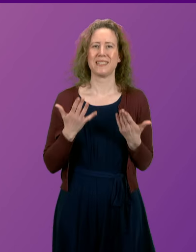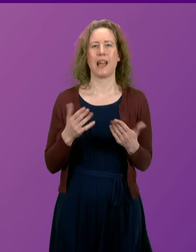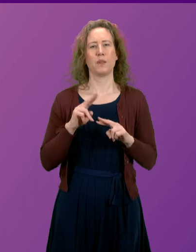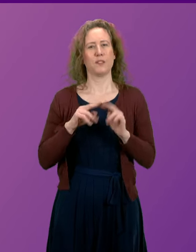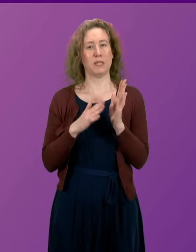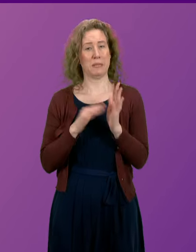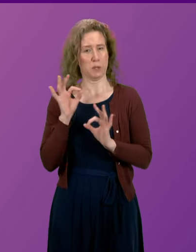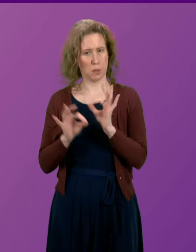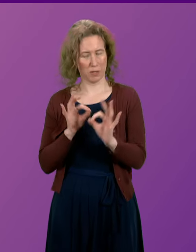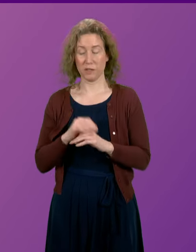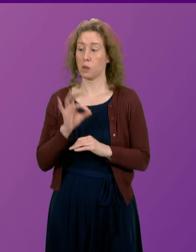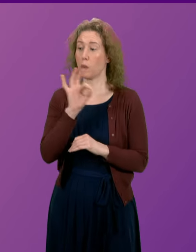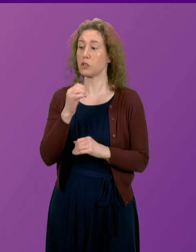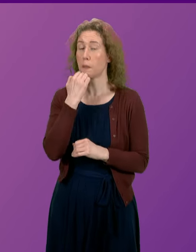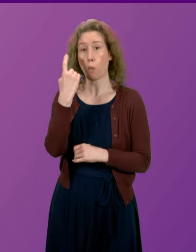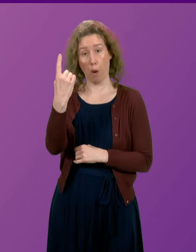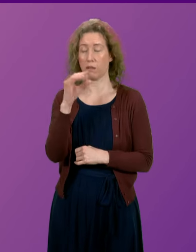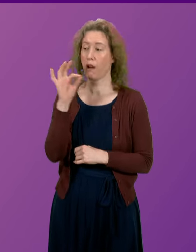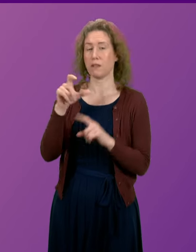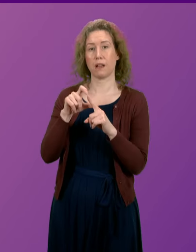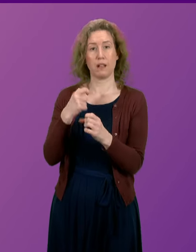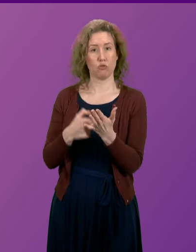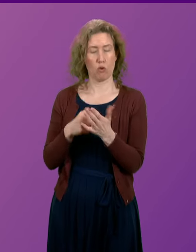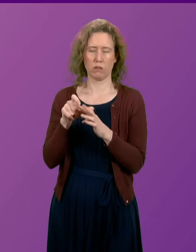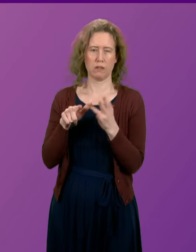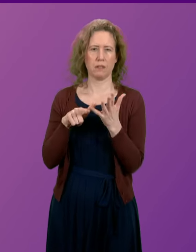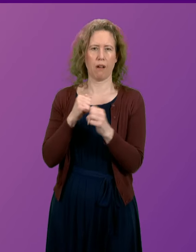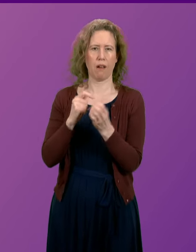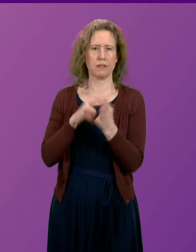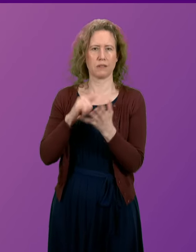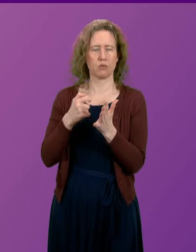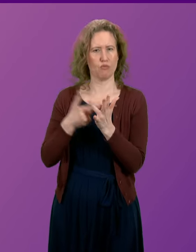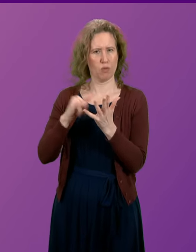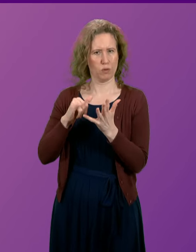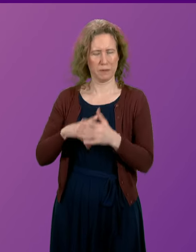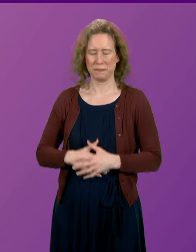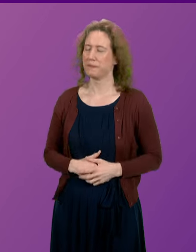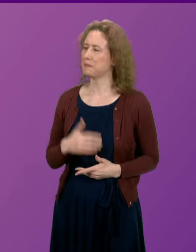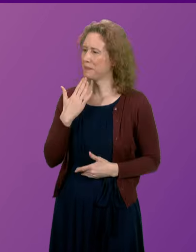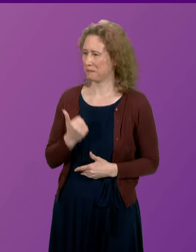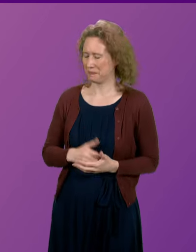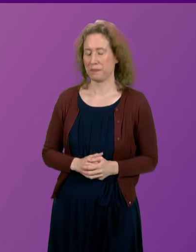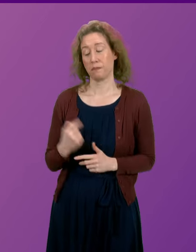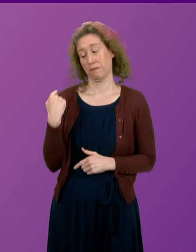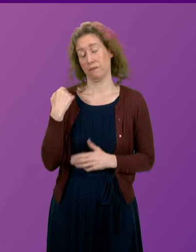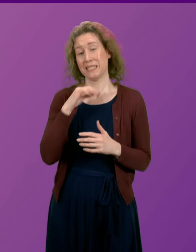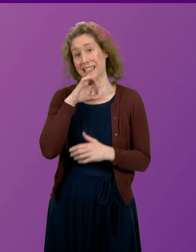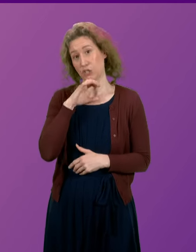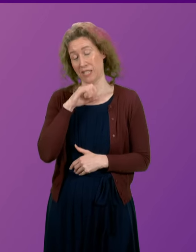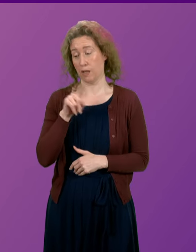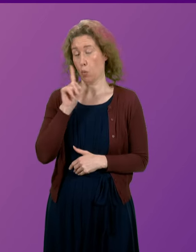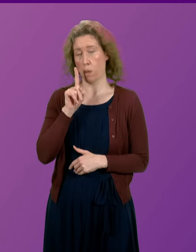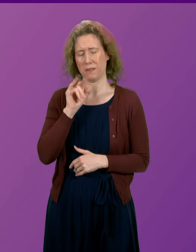questions. And at question number one, I call Douglas Ross. Thank you, Presiding Officer. On Saturday, a woman